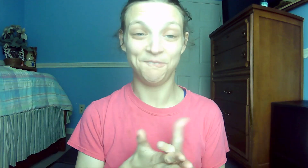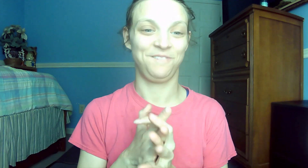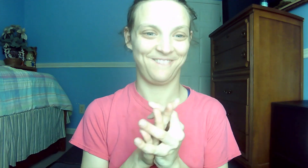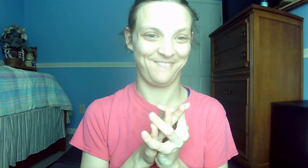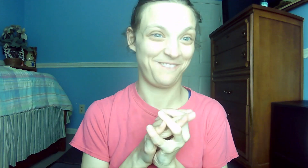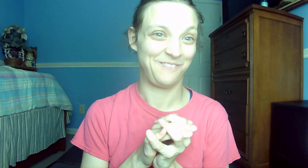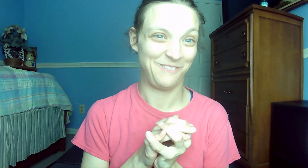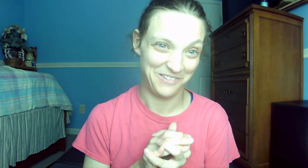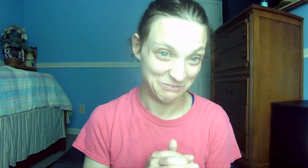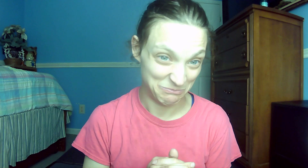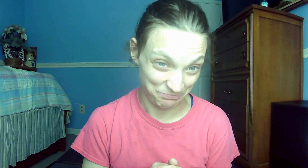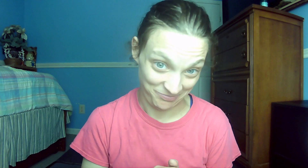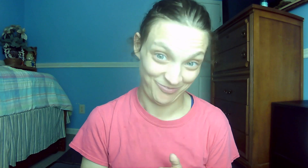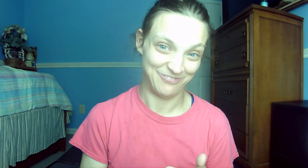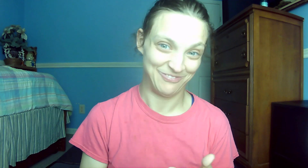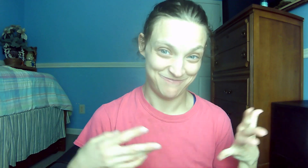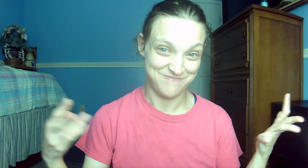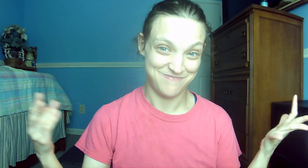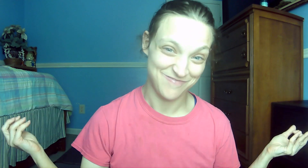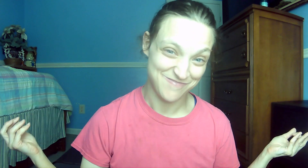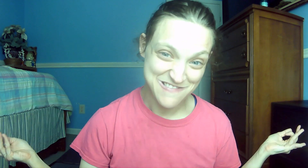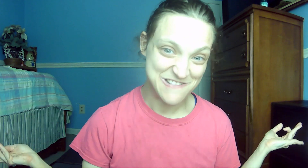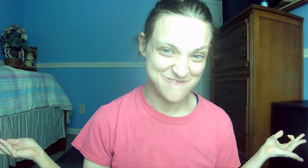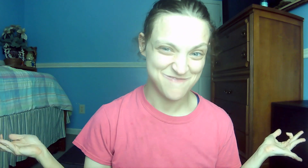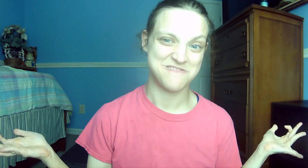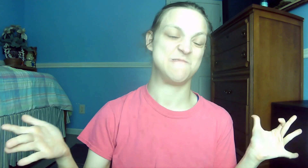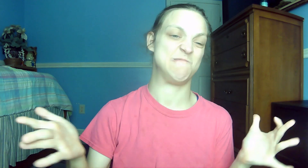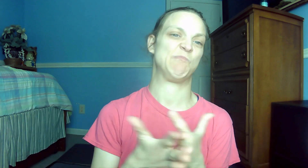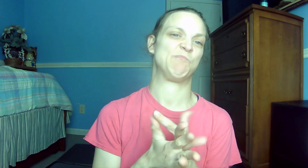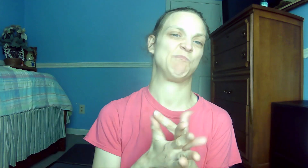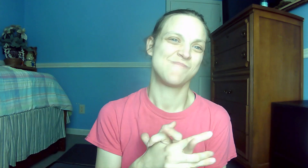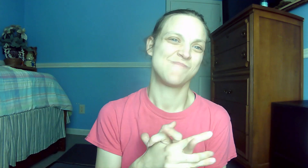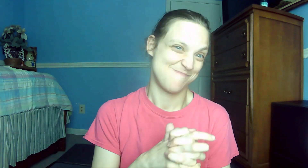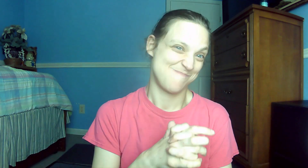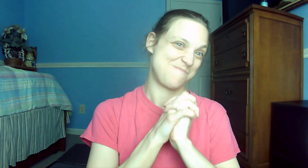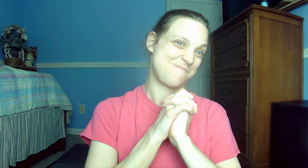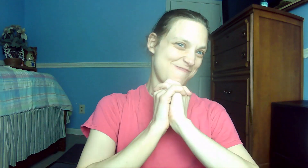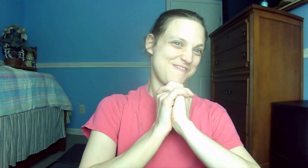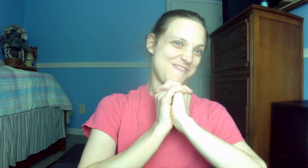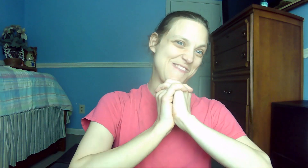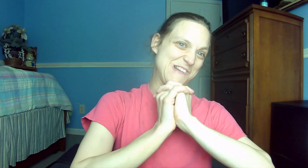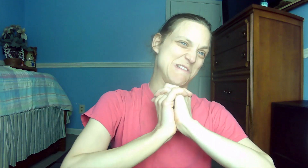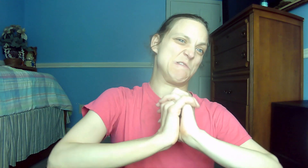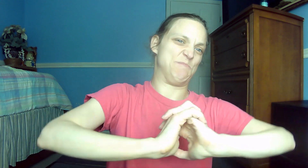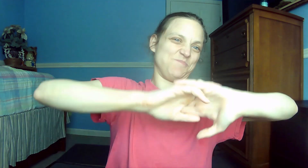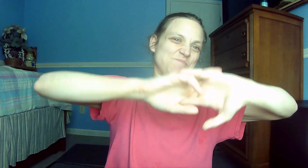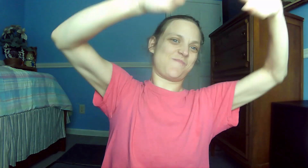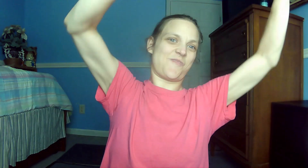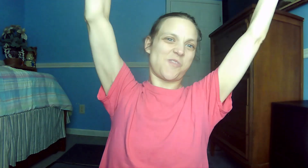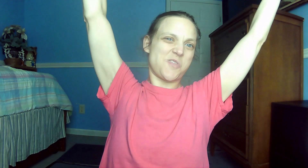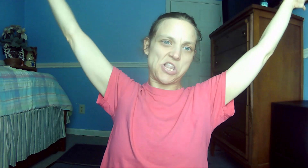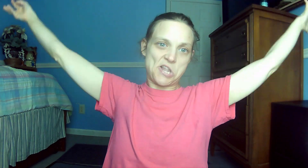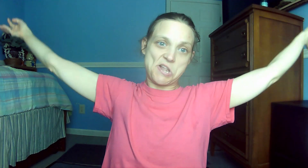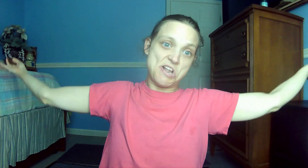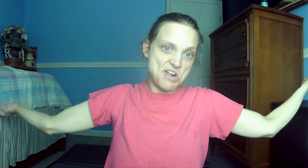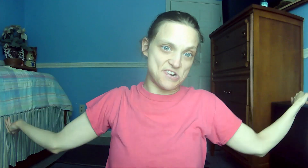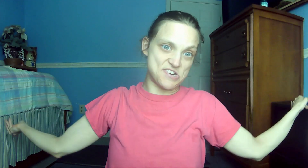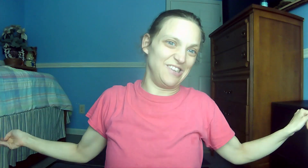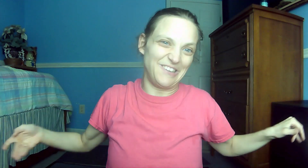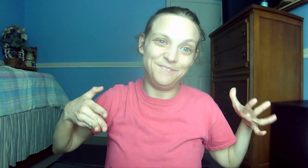may rule over the fish in the sea and the birds in the sky, over the livestock and all the wild animals, and over all the creatures